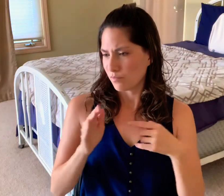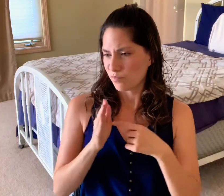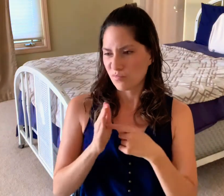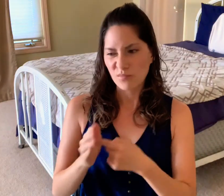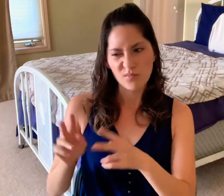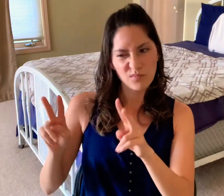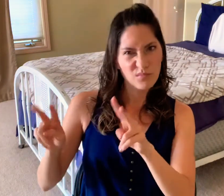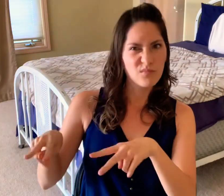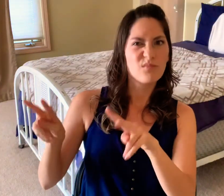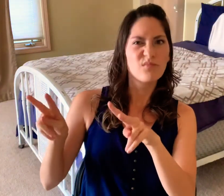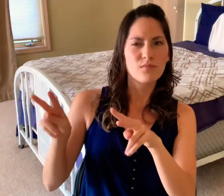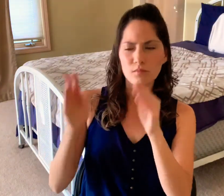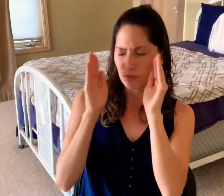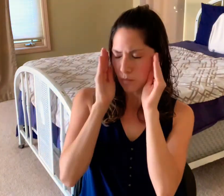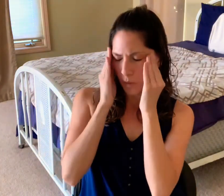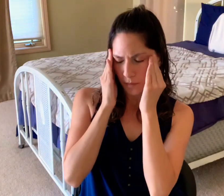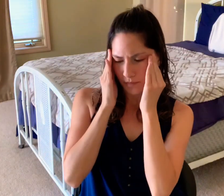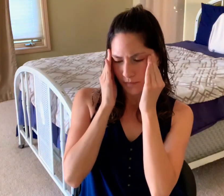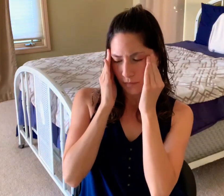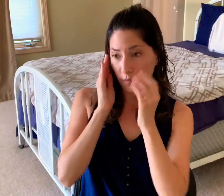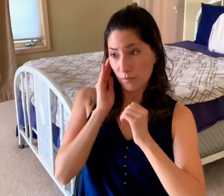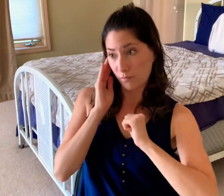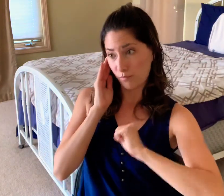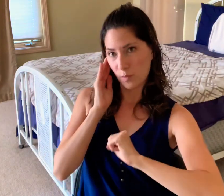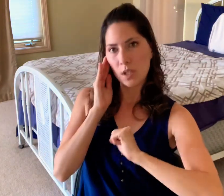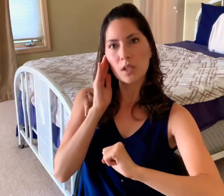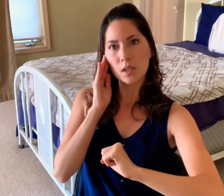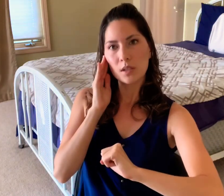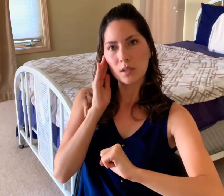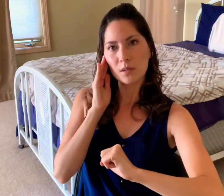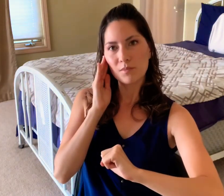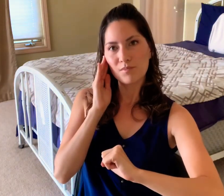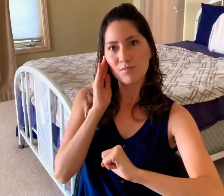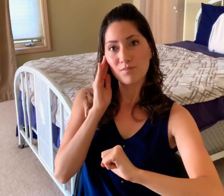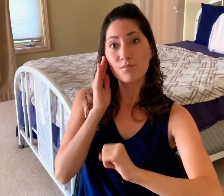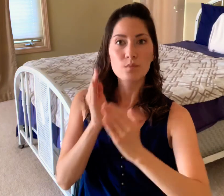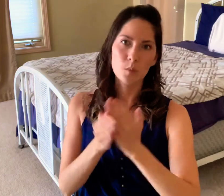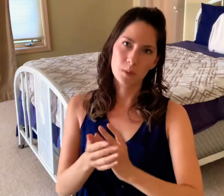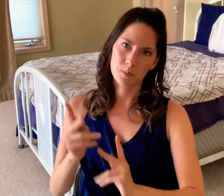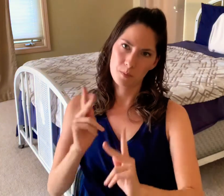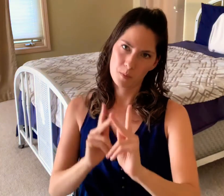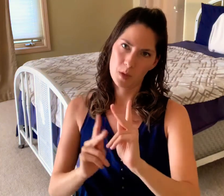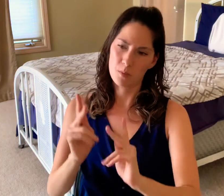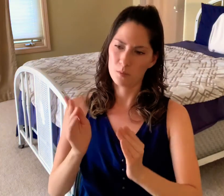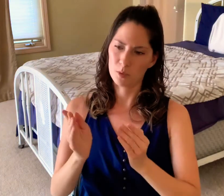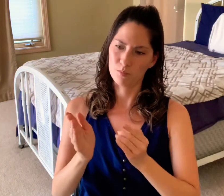time I have shown judgment closed mindedness and resistance